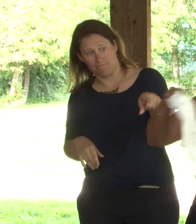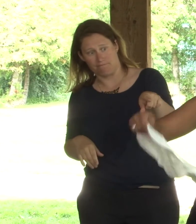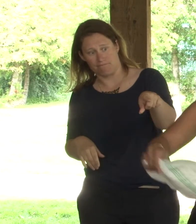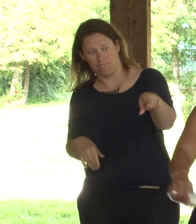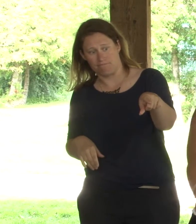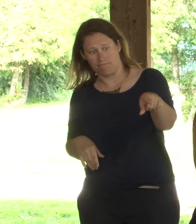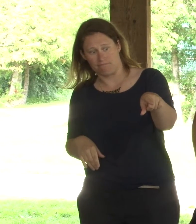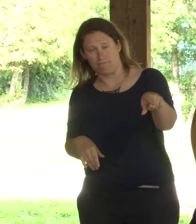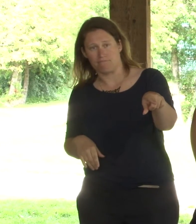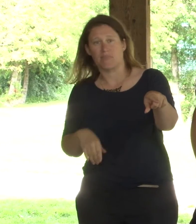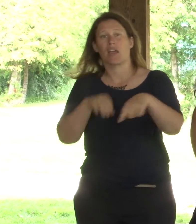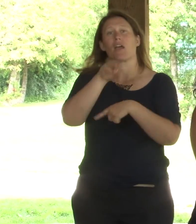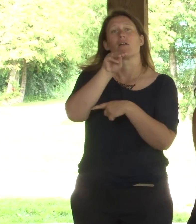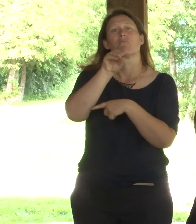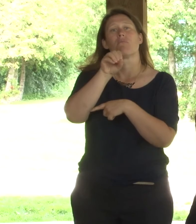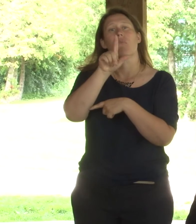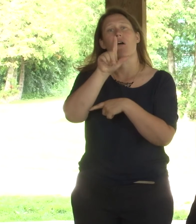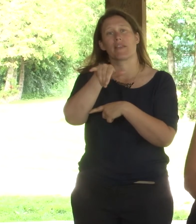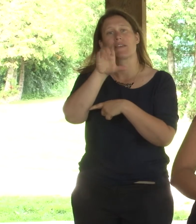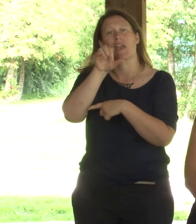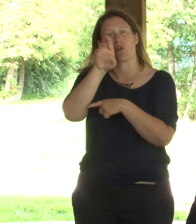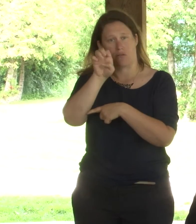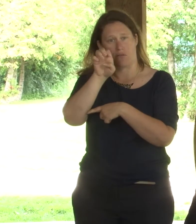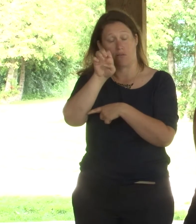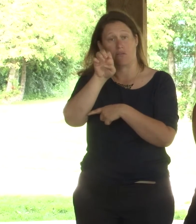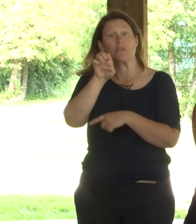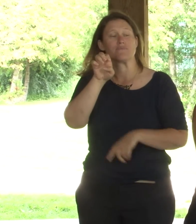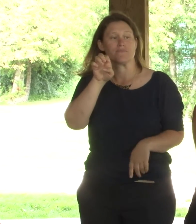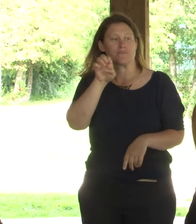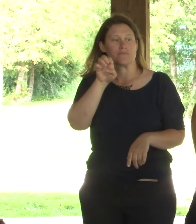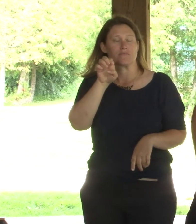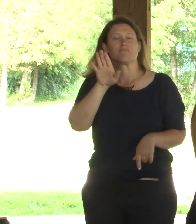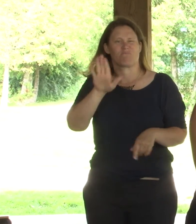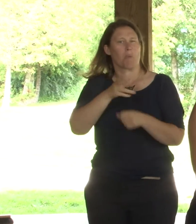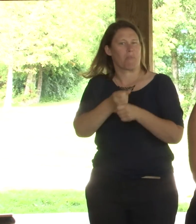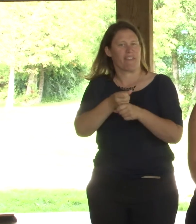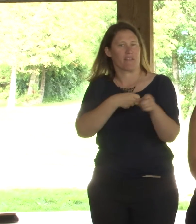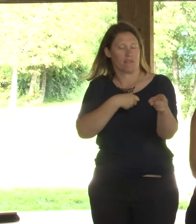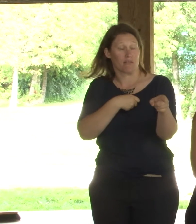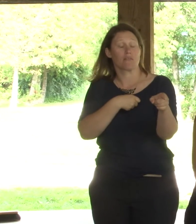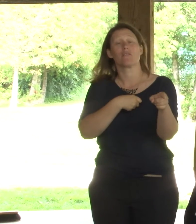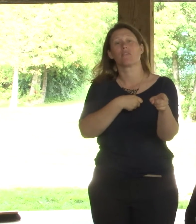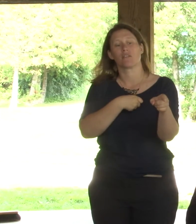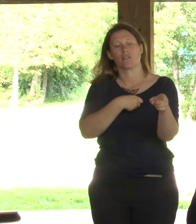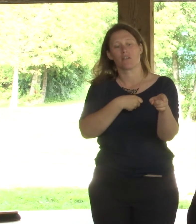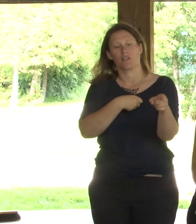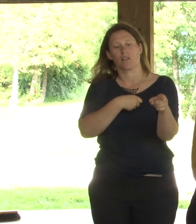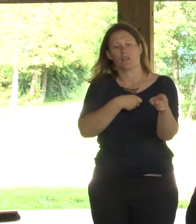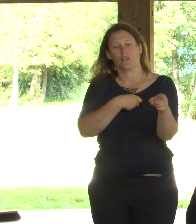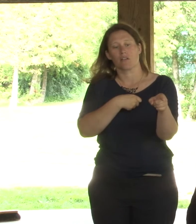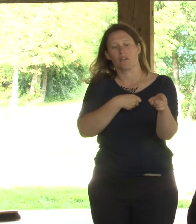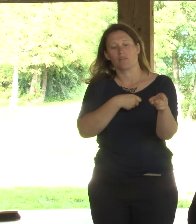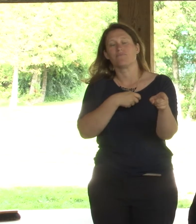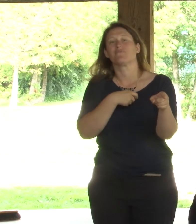is from MollyCare. Now, now this MollyCare product is used along with any existing,